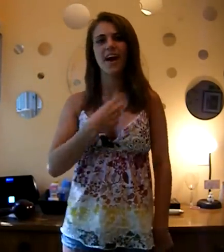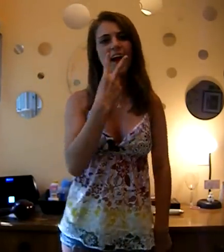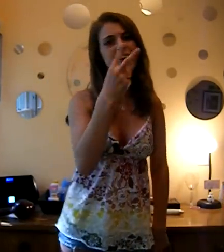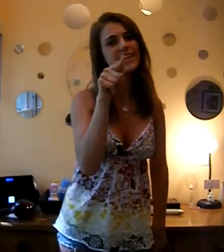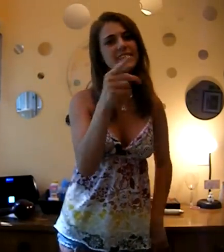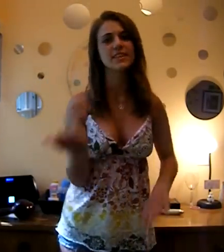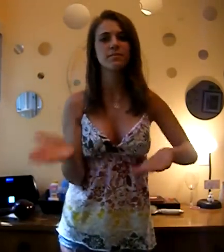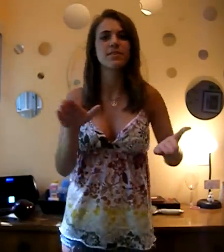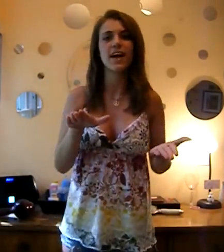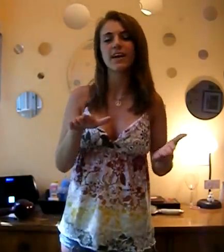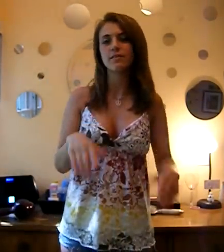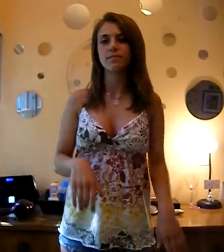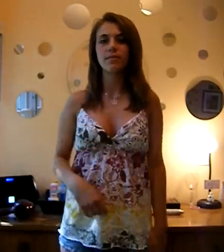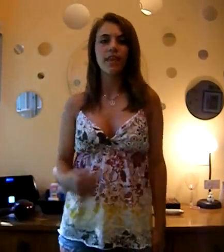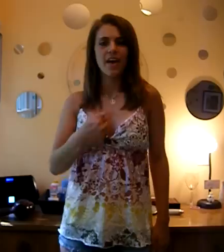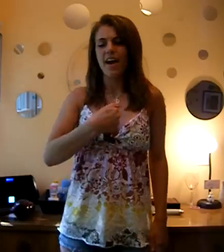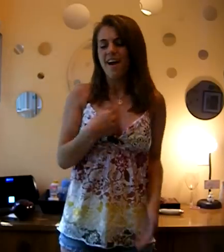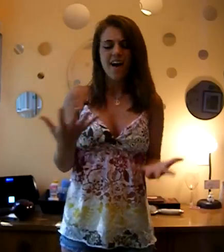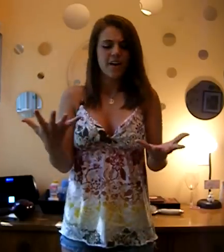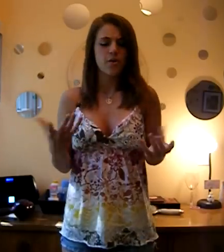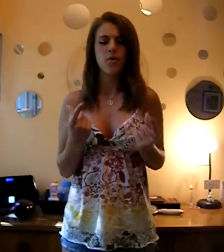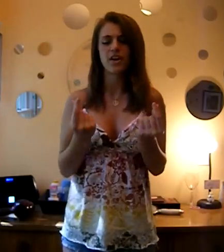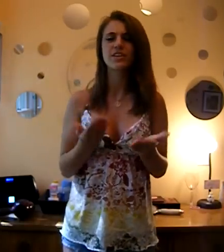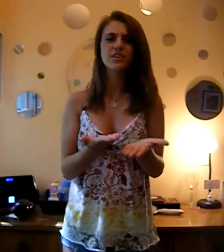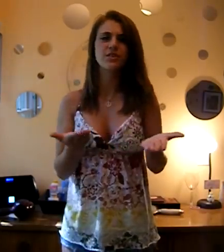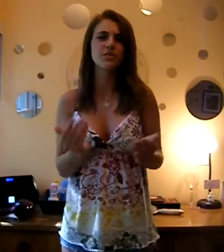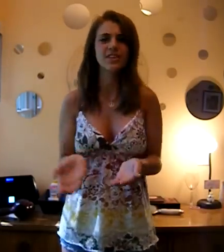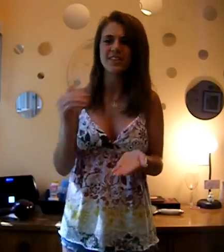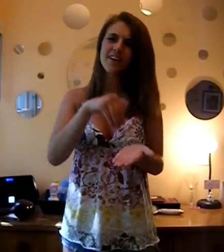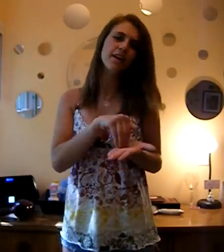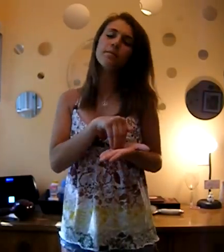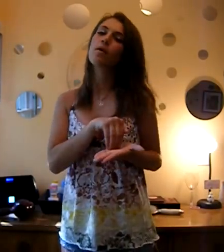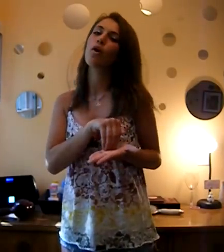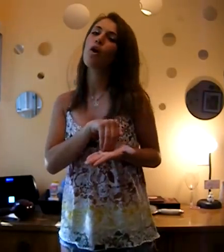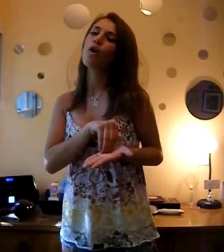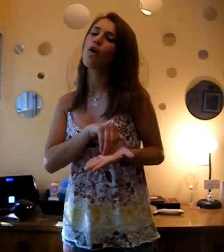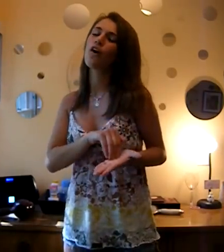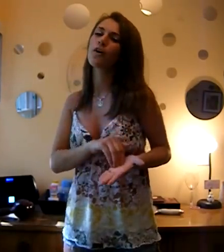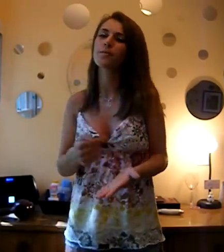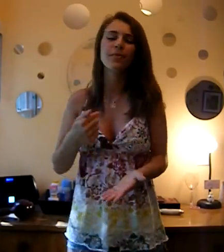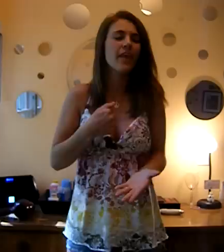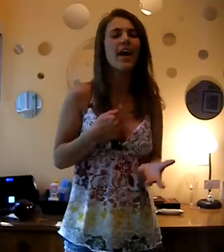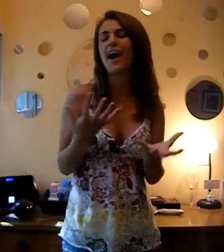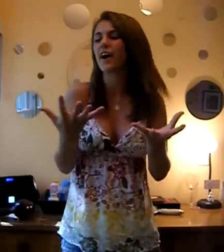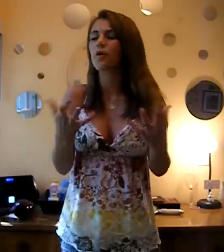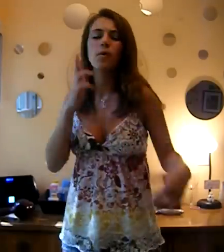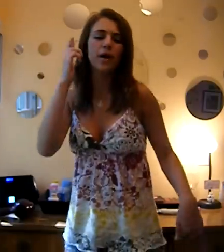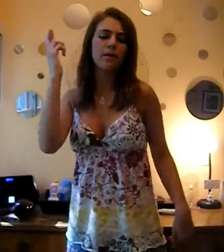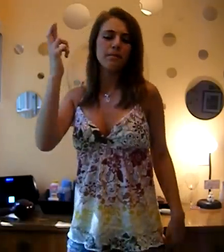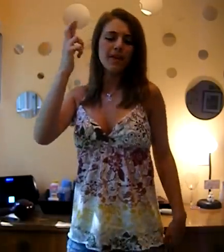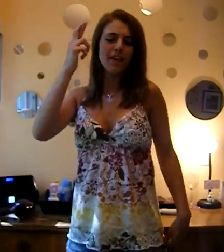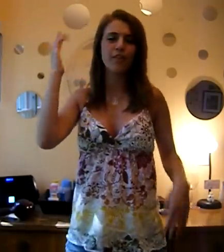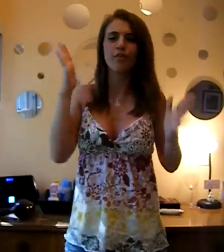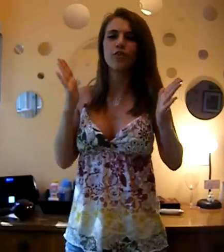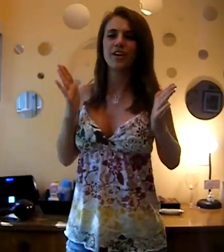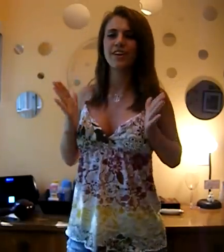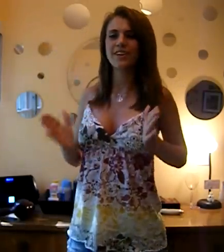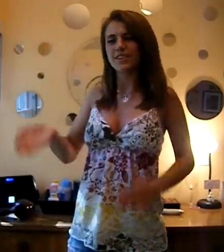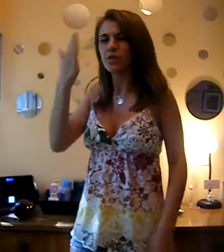I can see him dying, I don't wanna do this anymore, I don't wanna be the reason